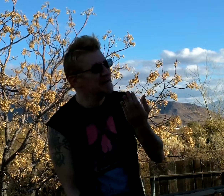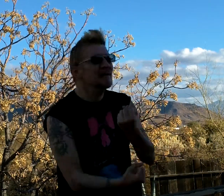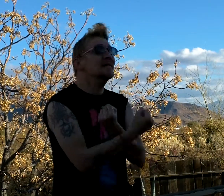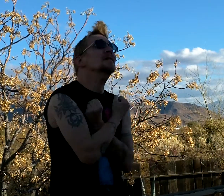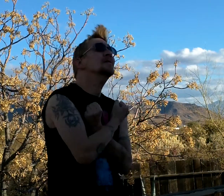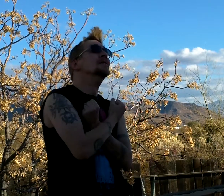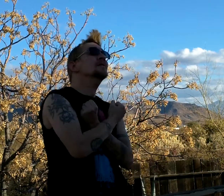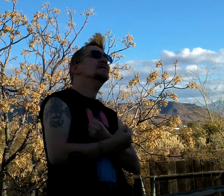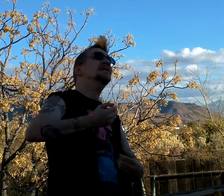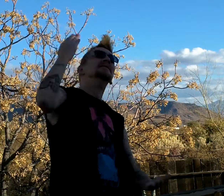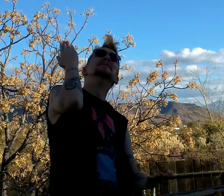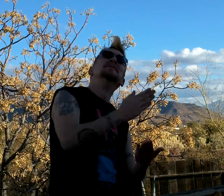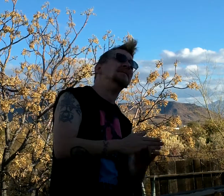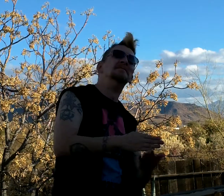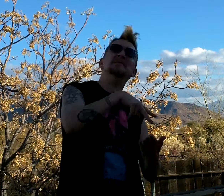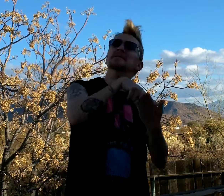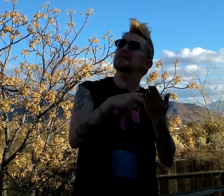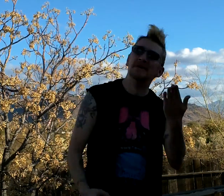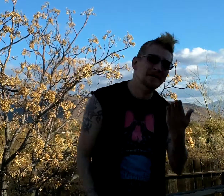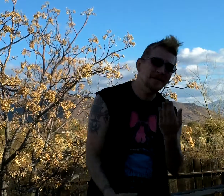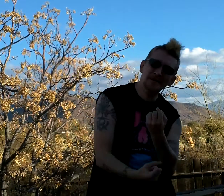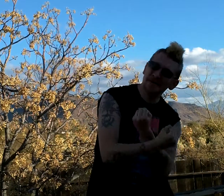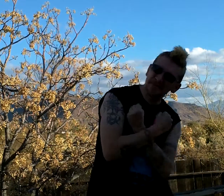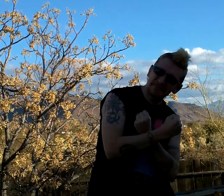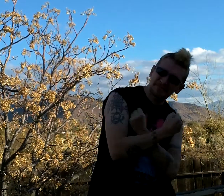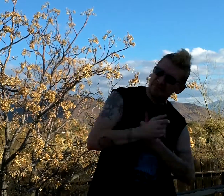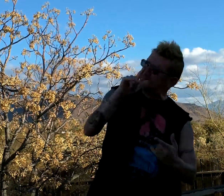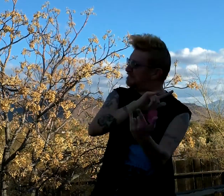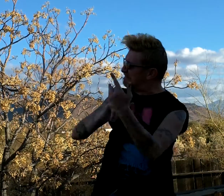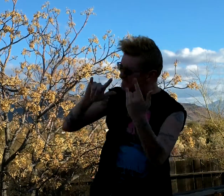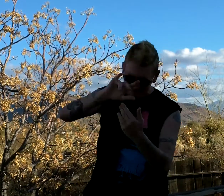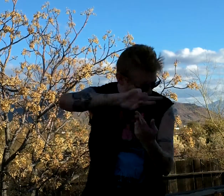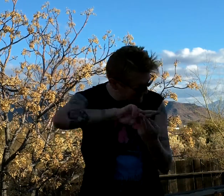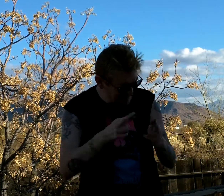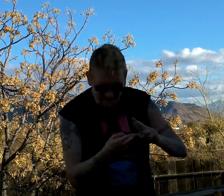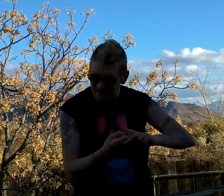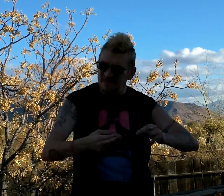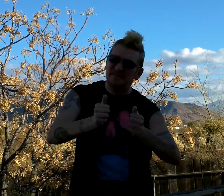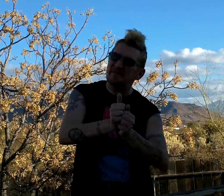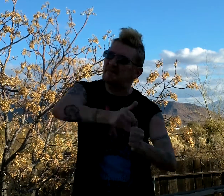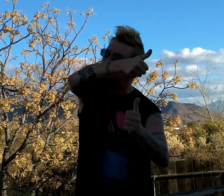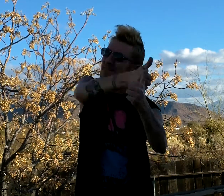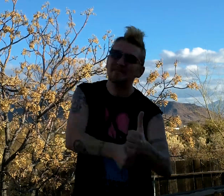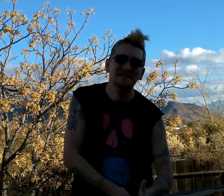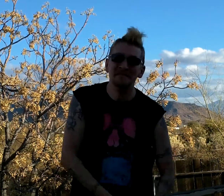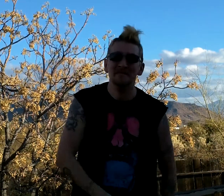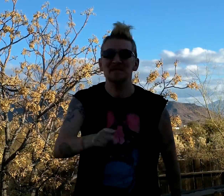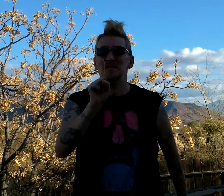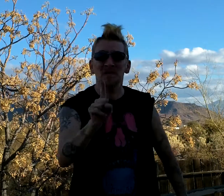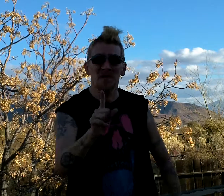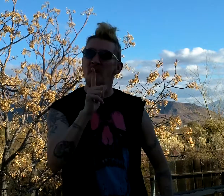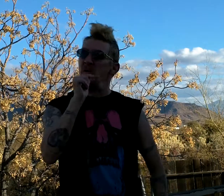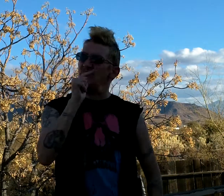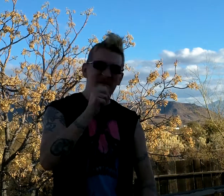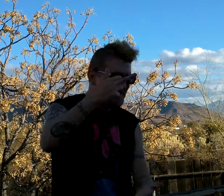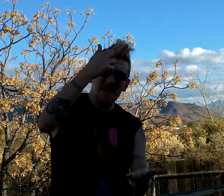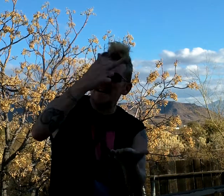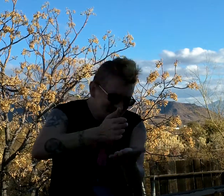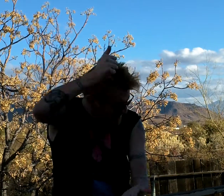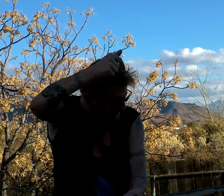in love, stop falling in love, with every girl who fucks